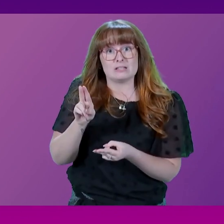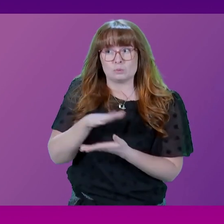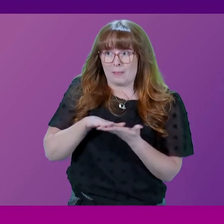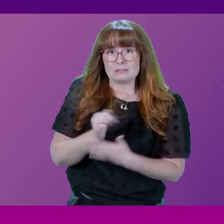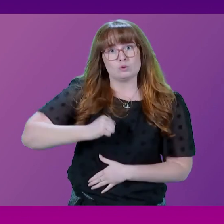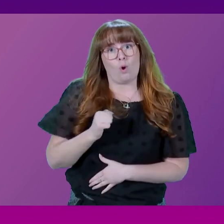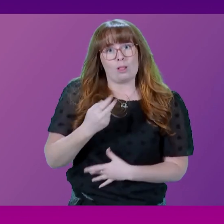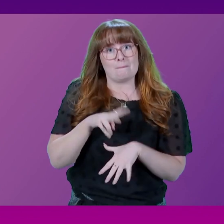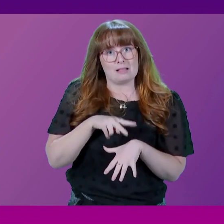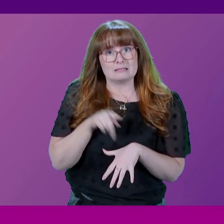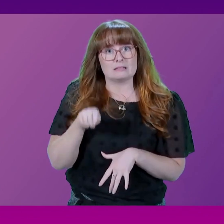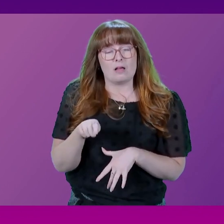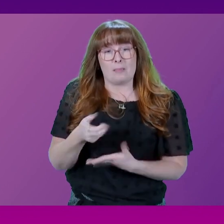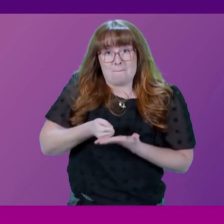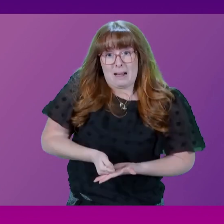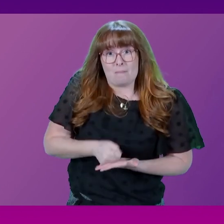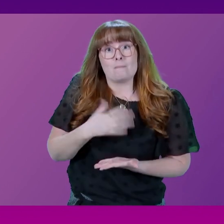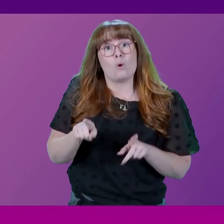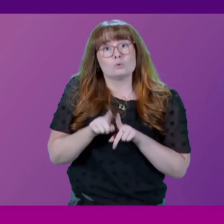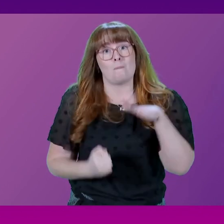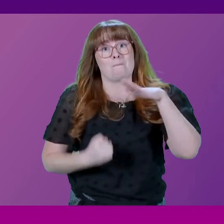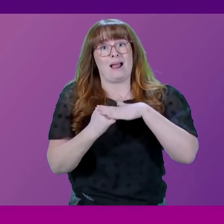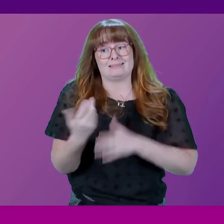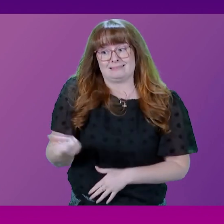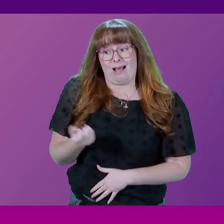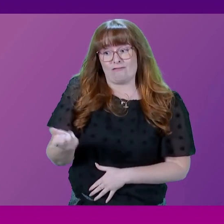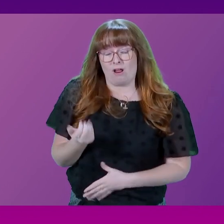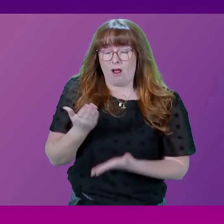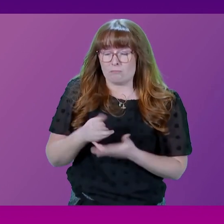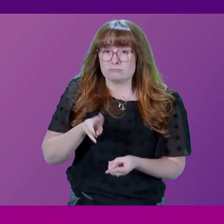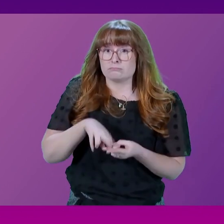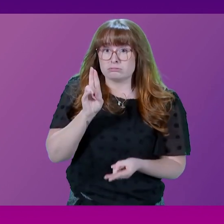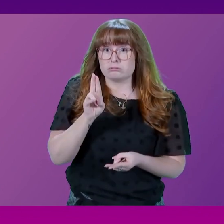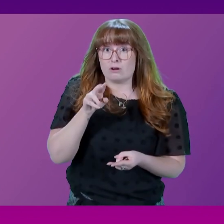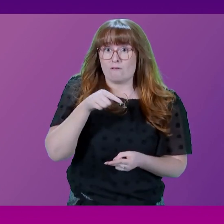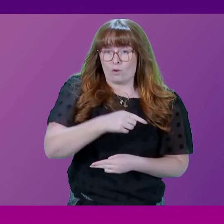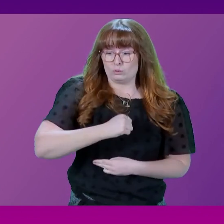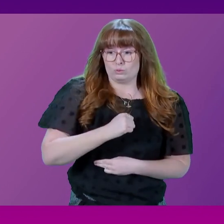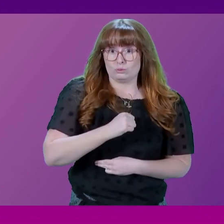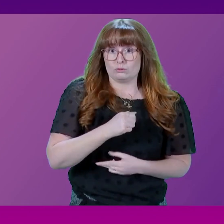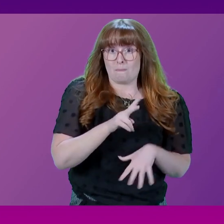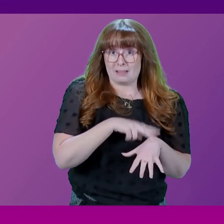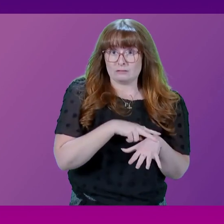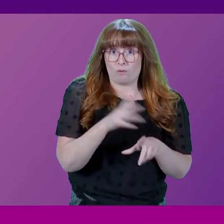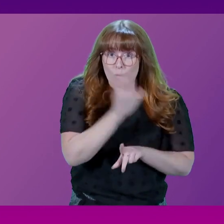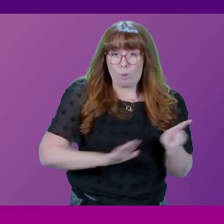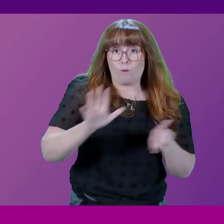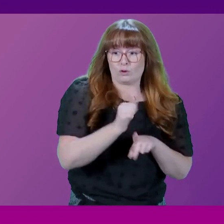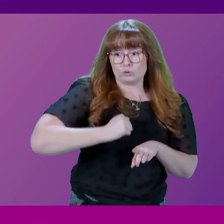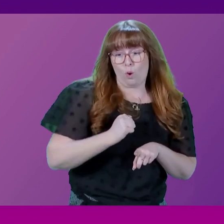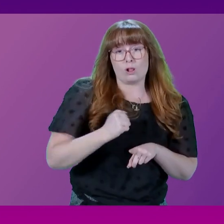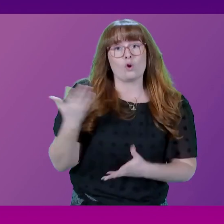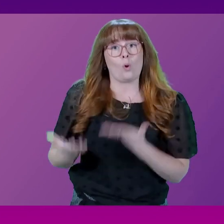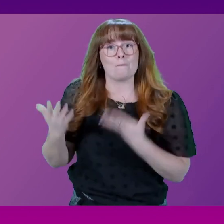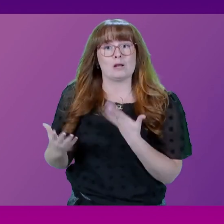Scotland that the minimum and the maximum salary is now higher for police officers in all ranks in Scotland compared